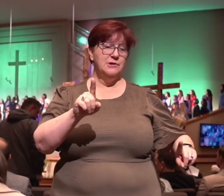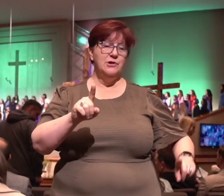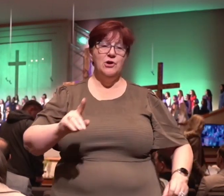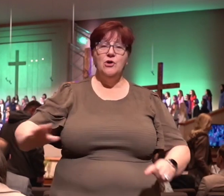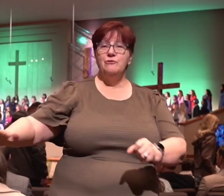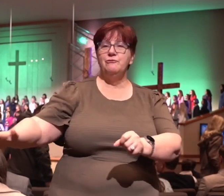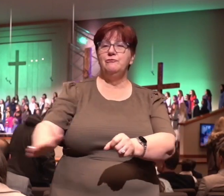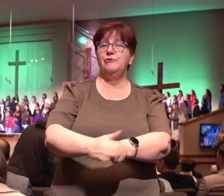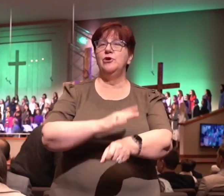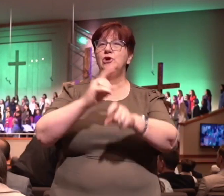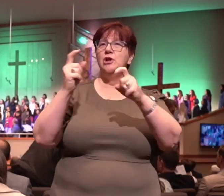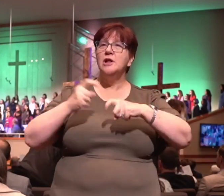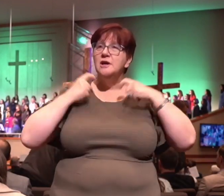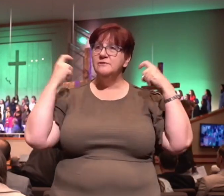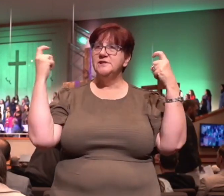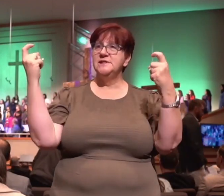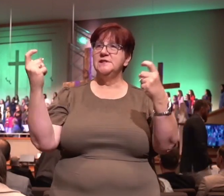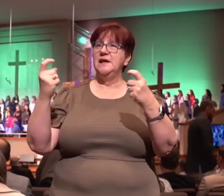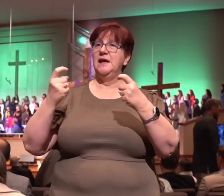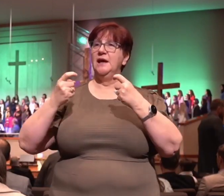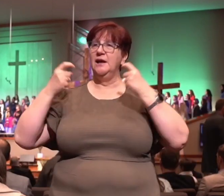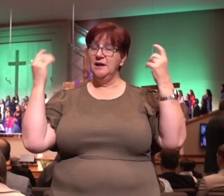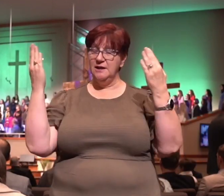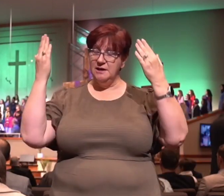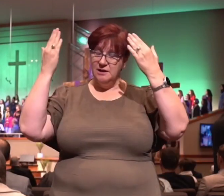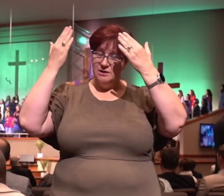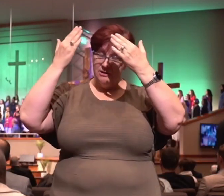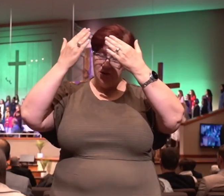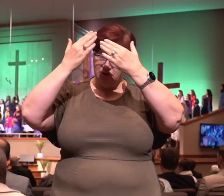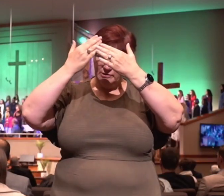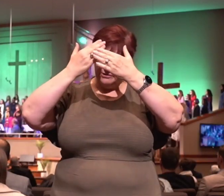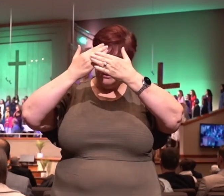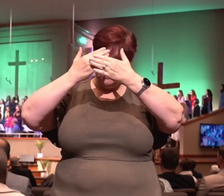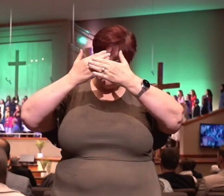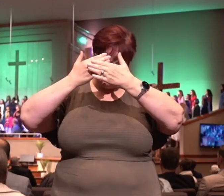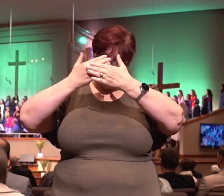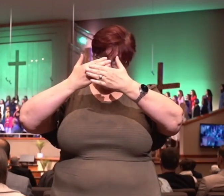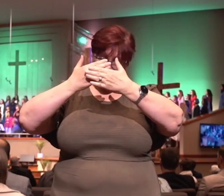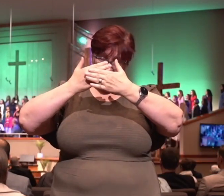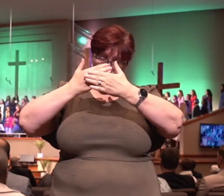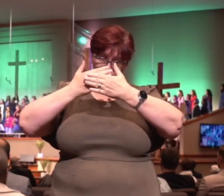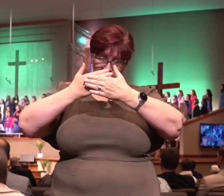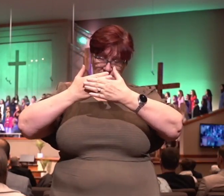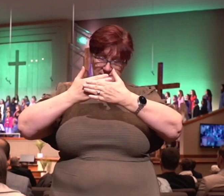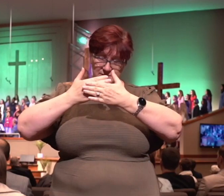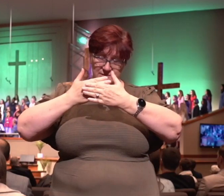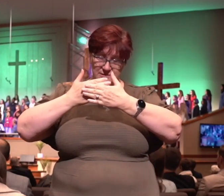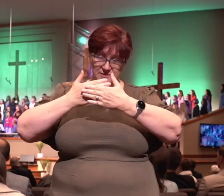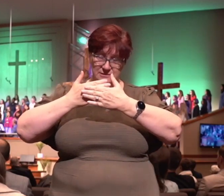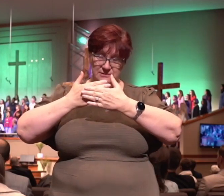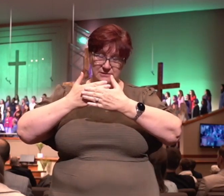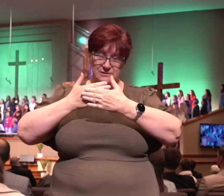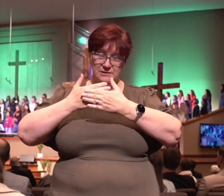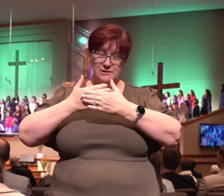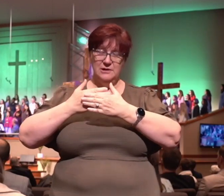sin's dark valley. No hope